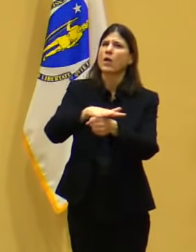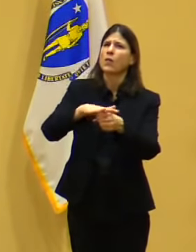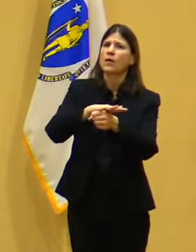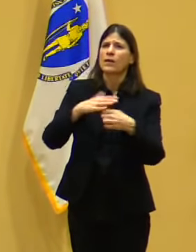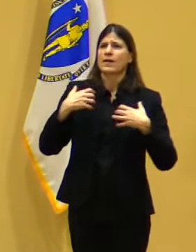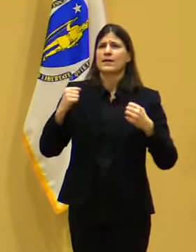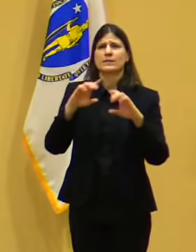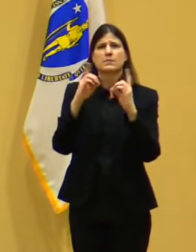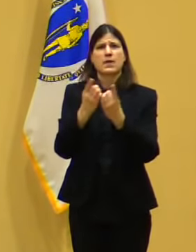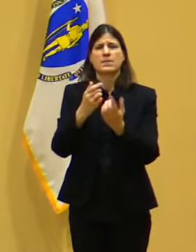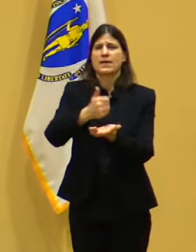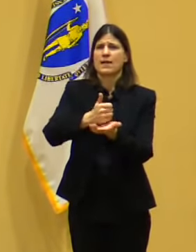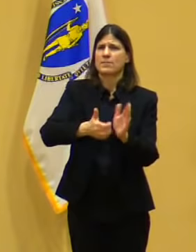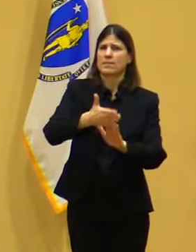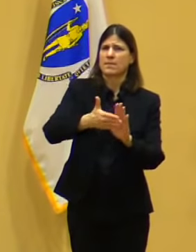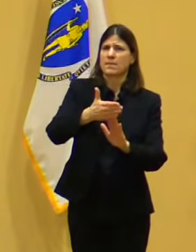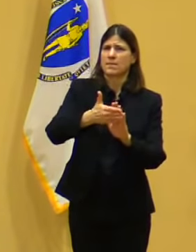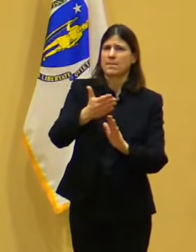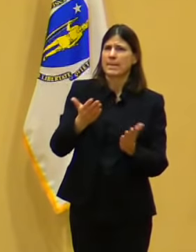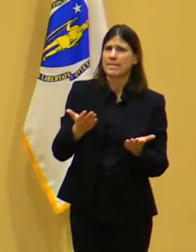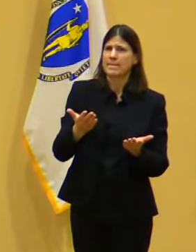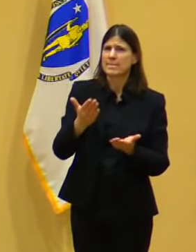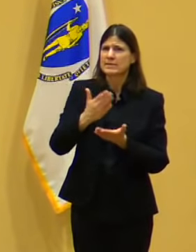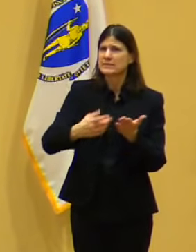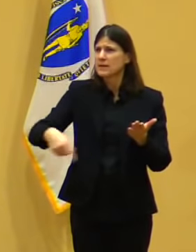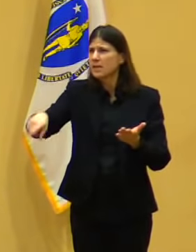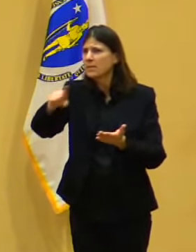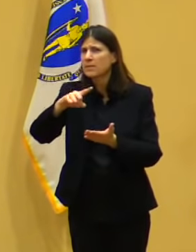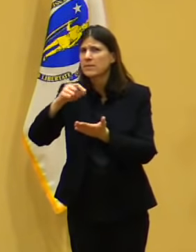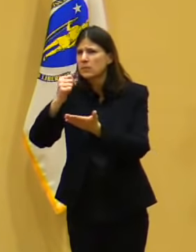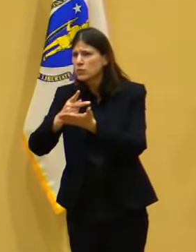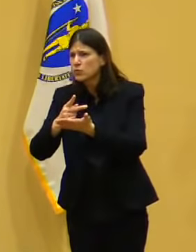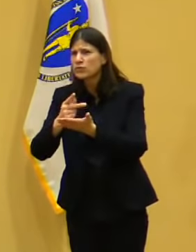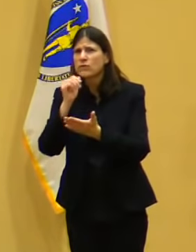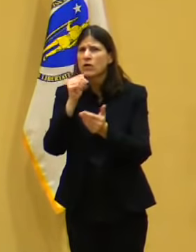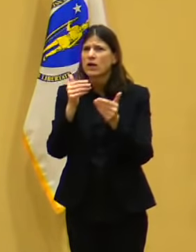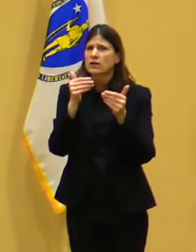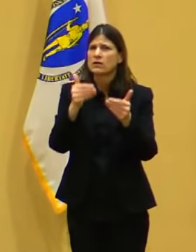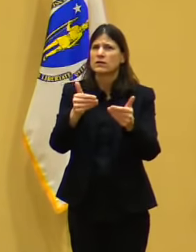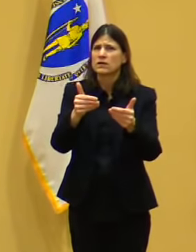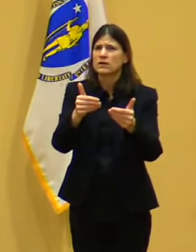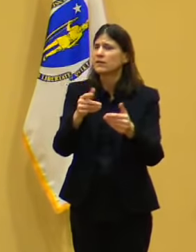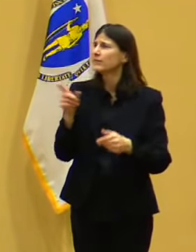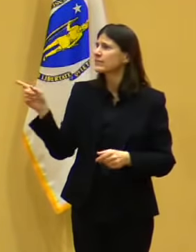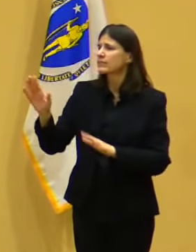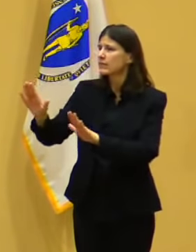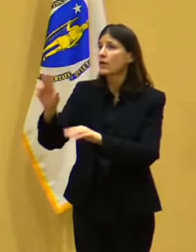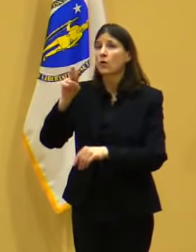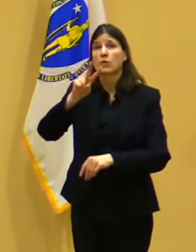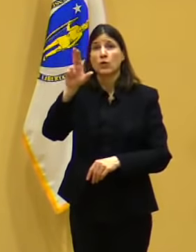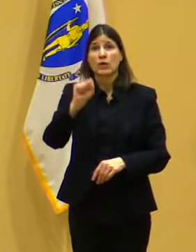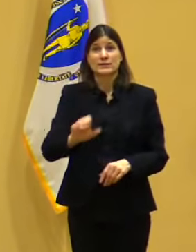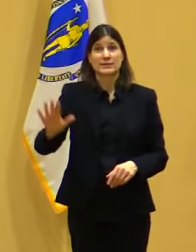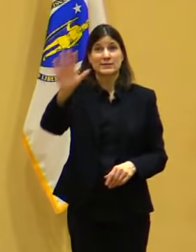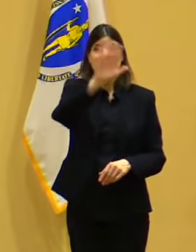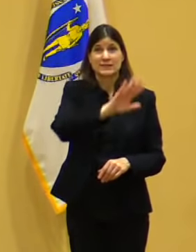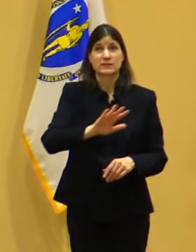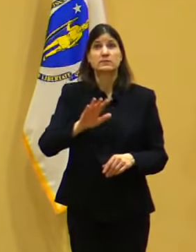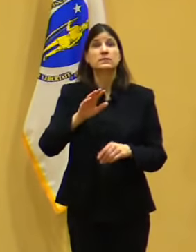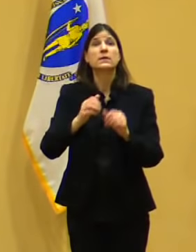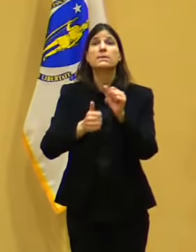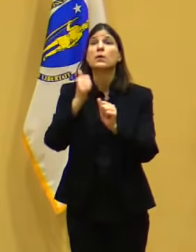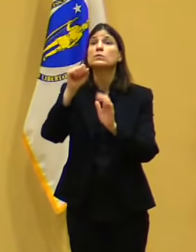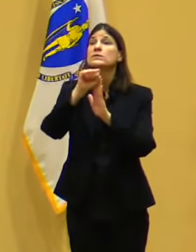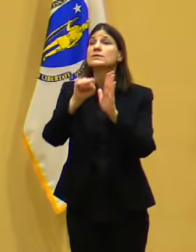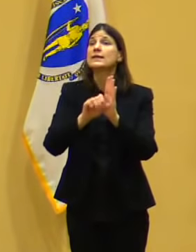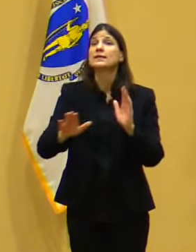If you look at the performance across the country, the states that have done the best job and getting shots into people's arms are the states